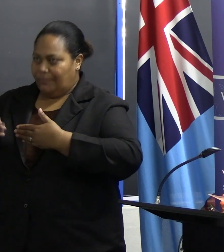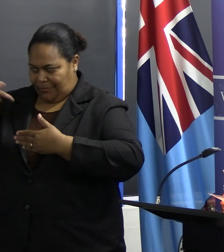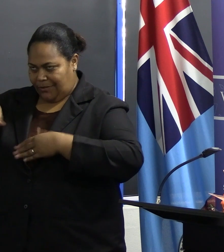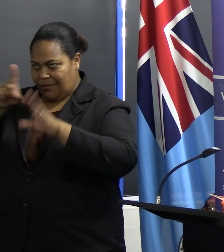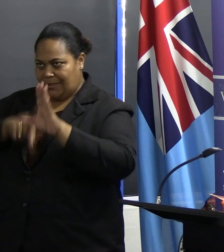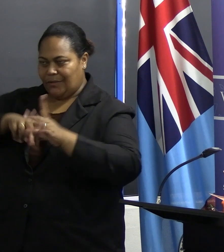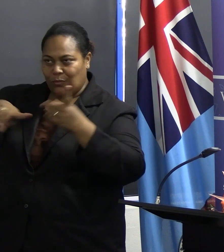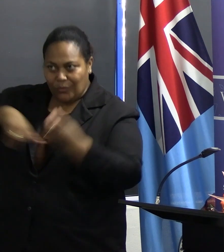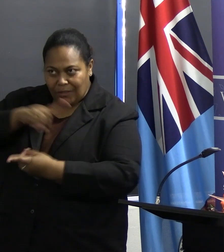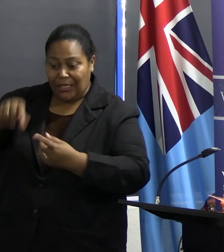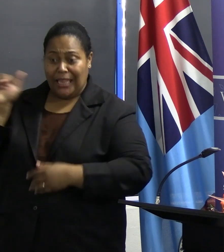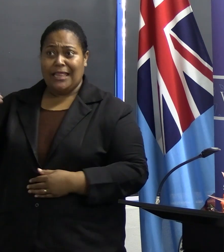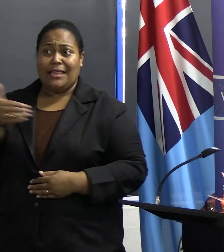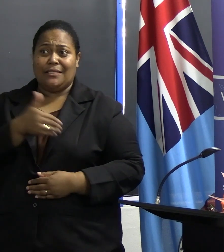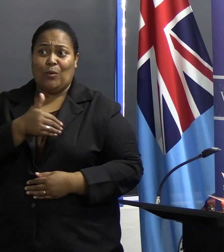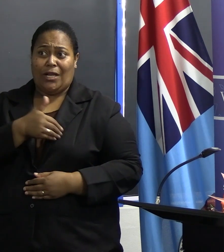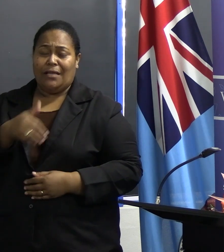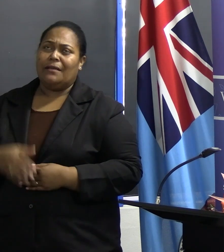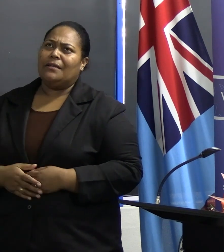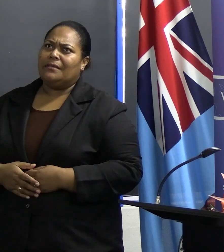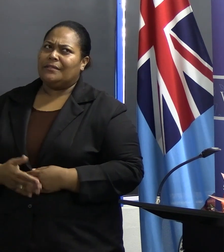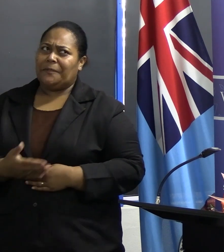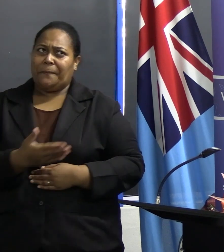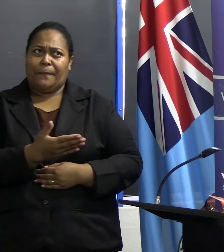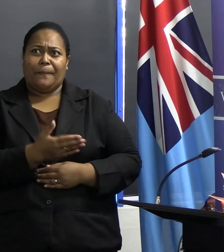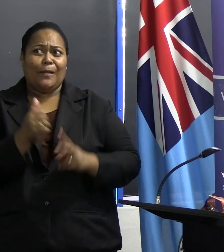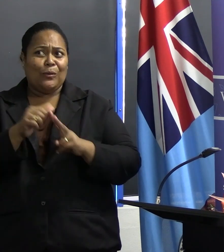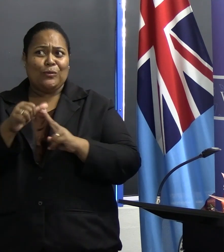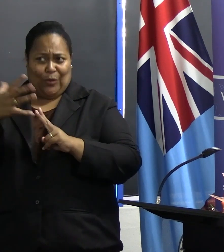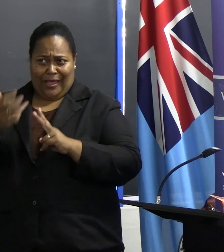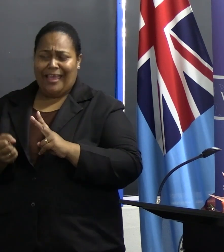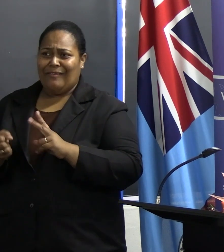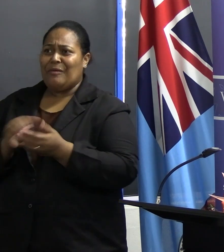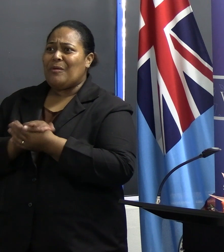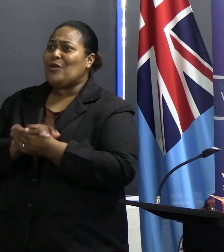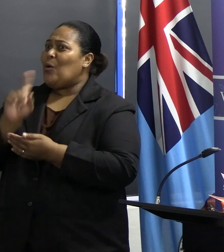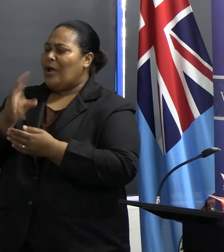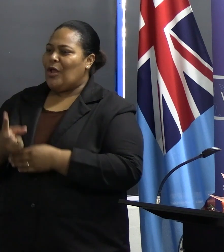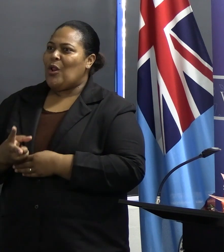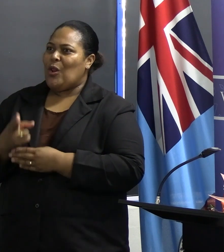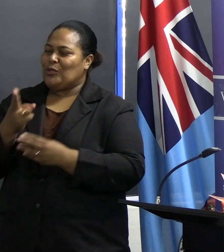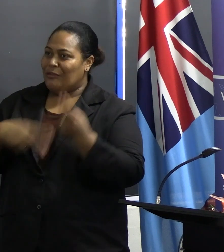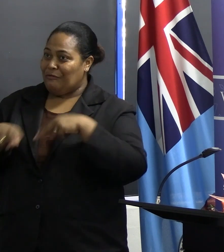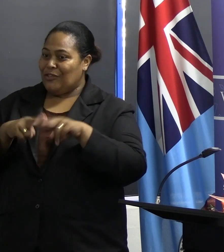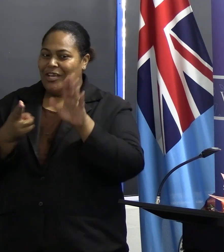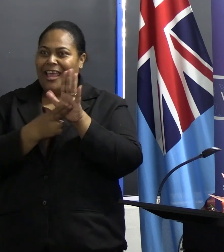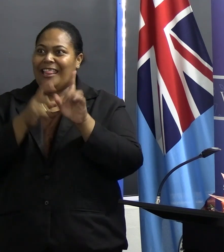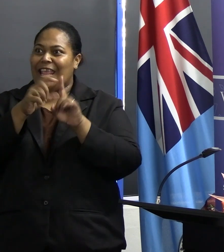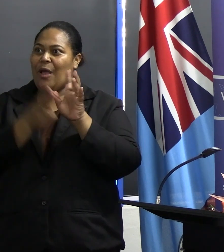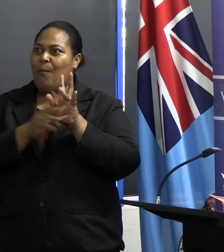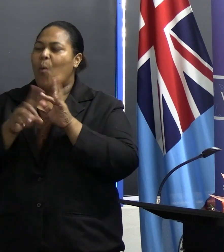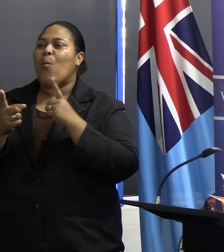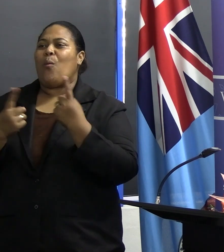This morning, I also have the pleasure of launching the revamped Fiji NDMO website.